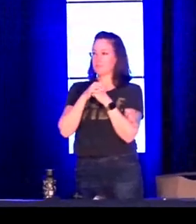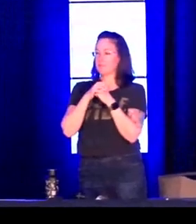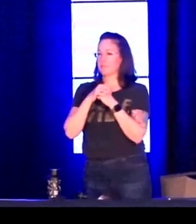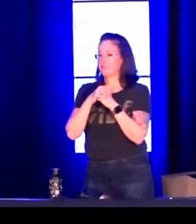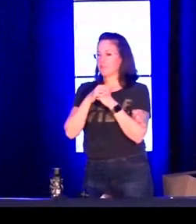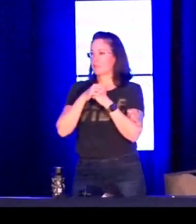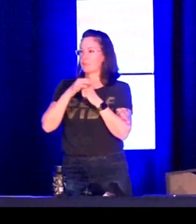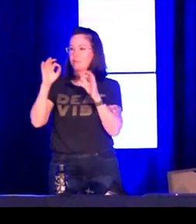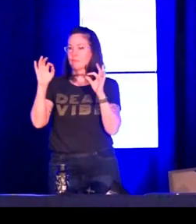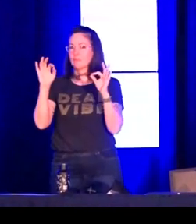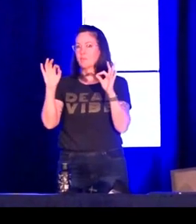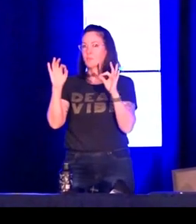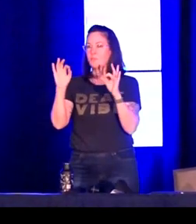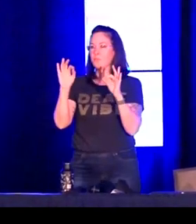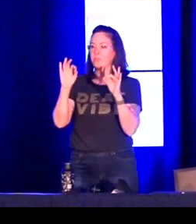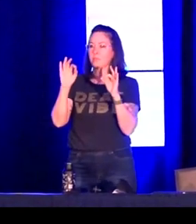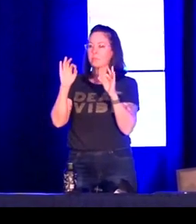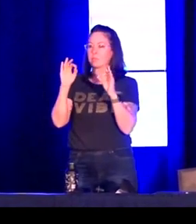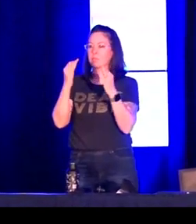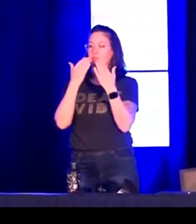Absolutely. And I'd like to respond to those.